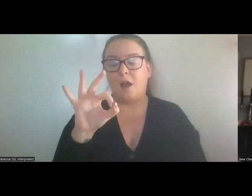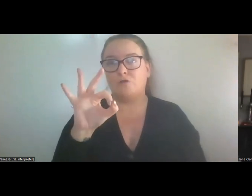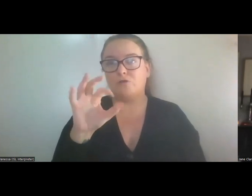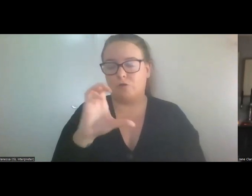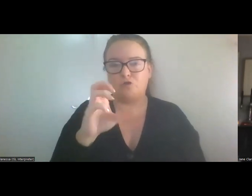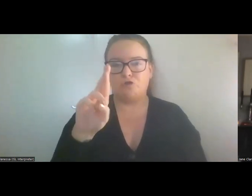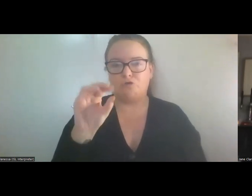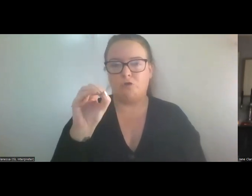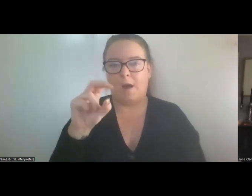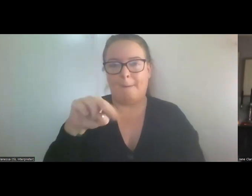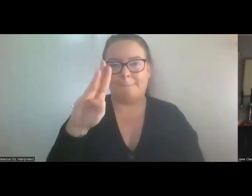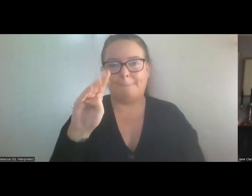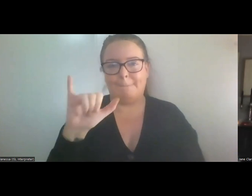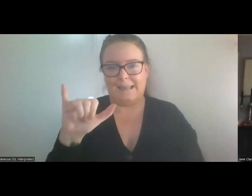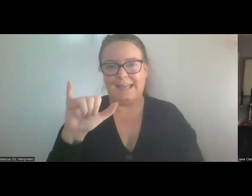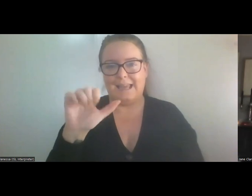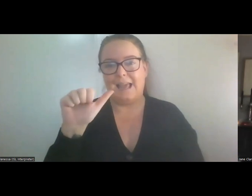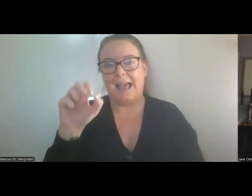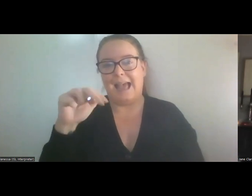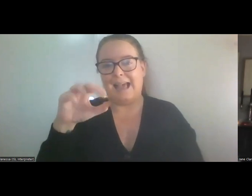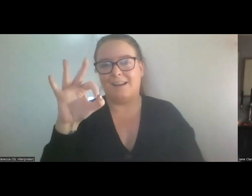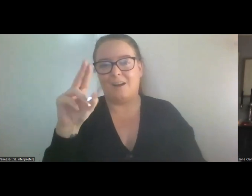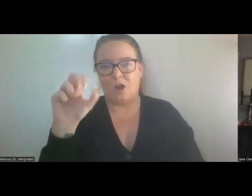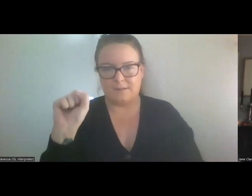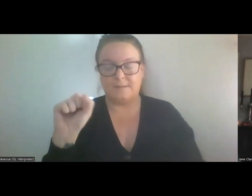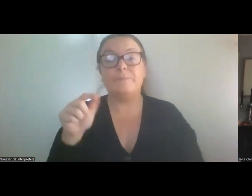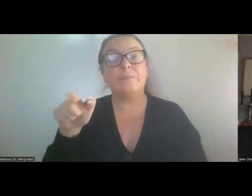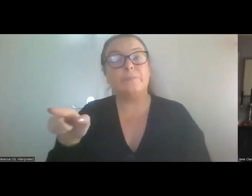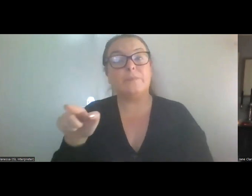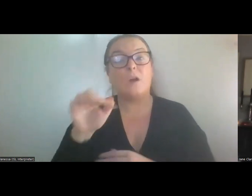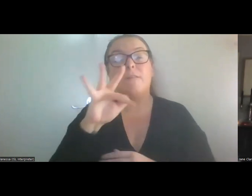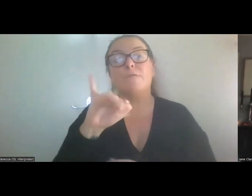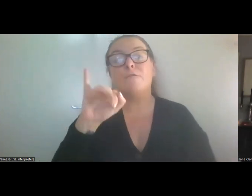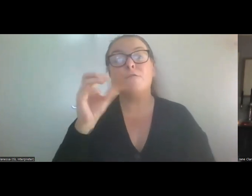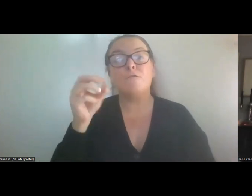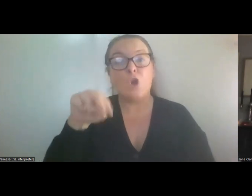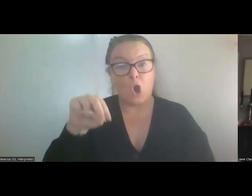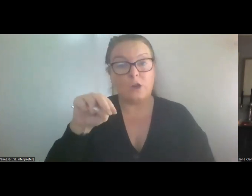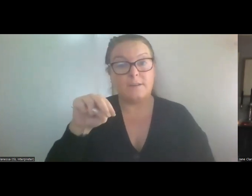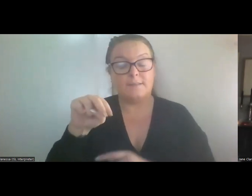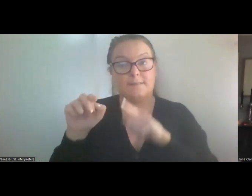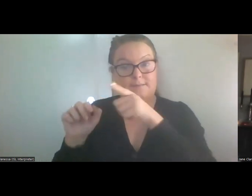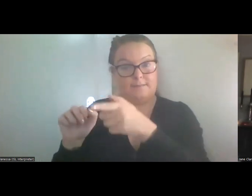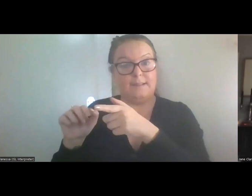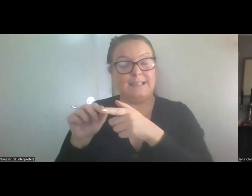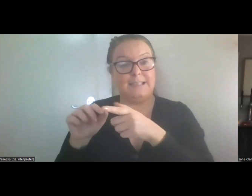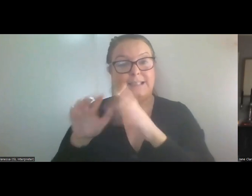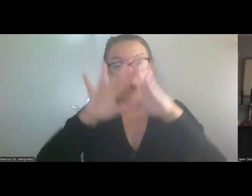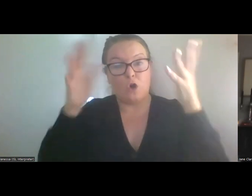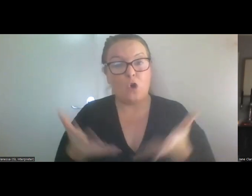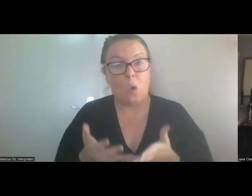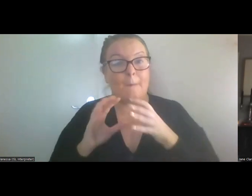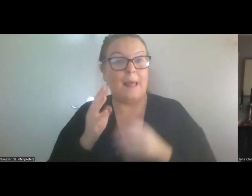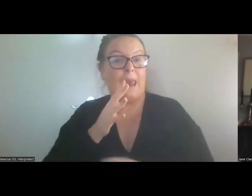And just to tell you a little bit about Fionn. Fionn is the Global Liaison for the Inclusive Research Network of Ireland